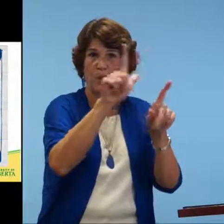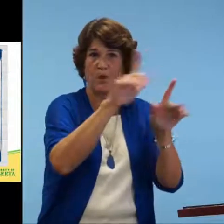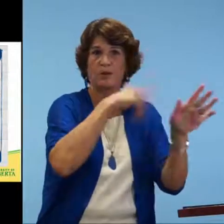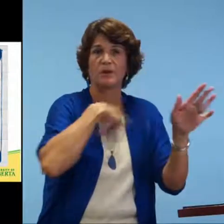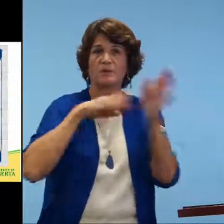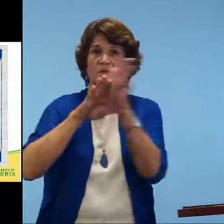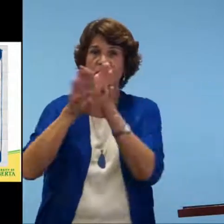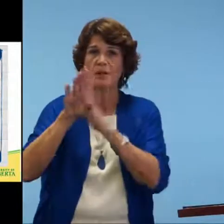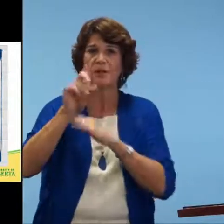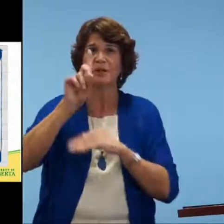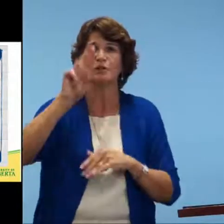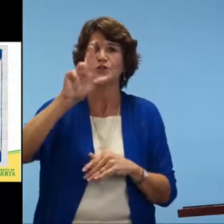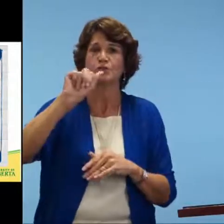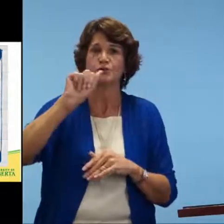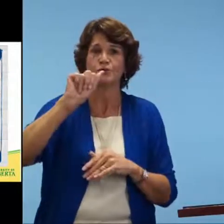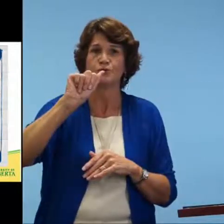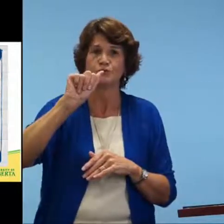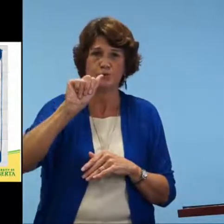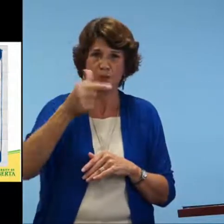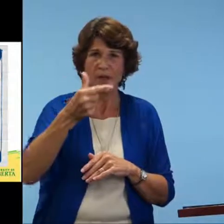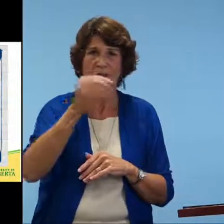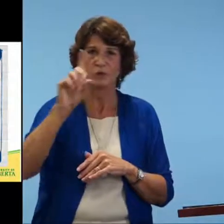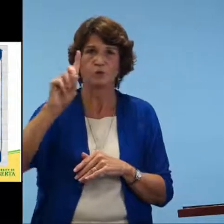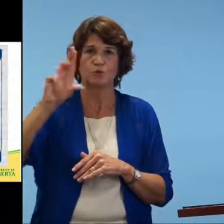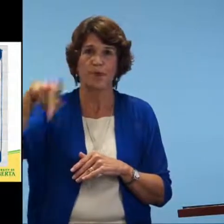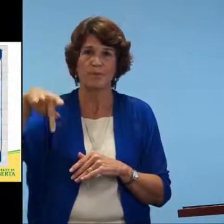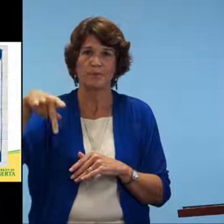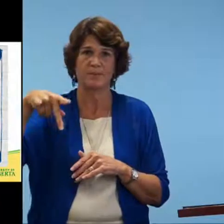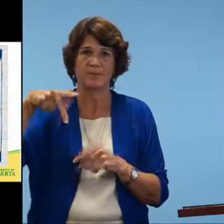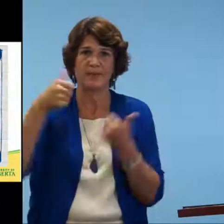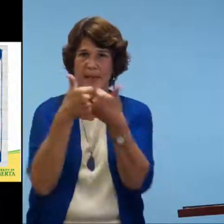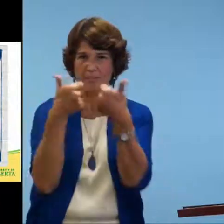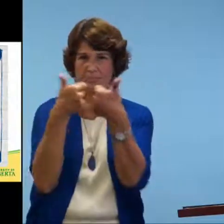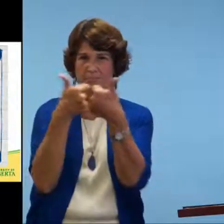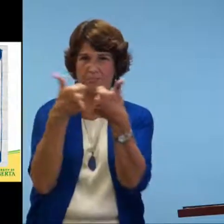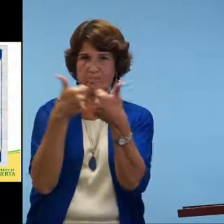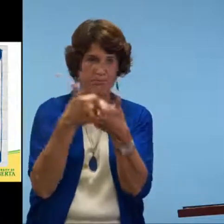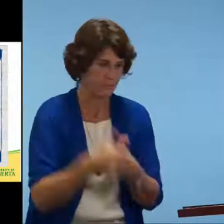So from the same word wall we developed this drag and drop. And it's a game.